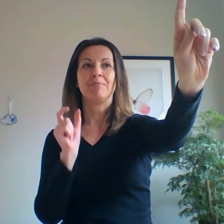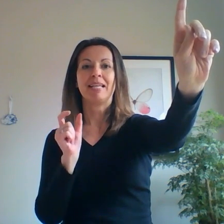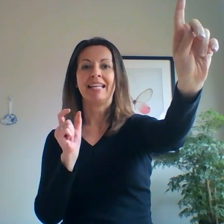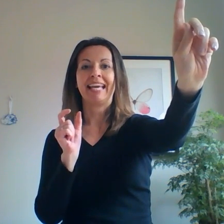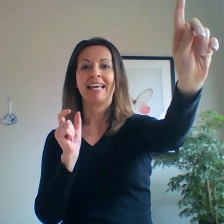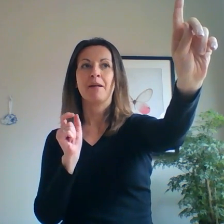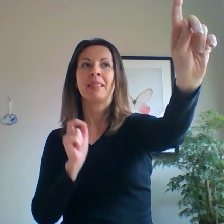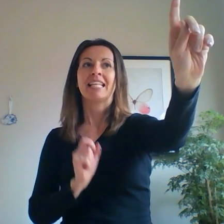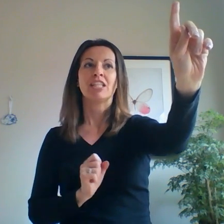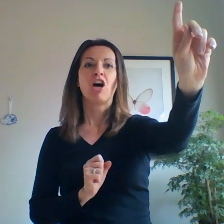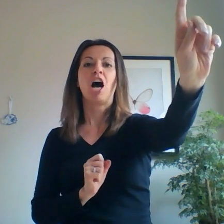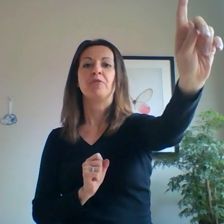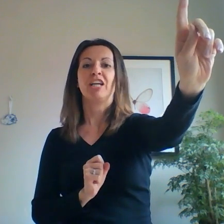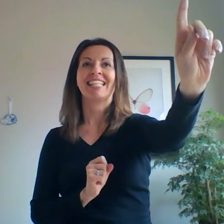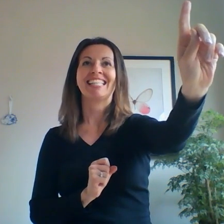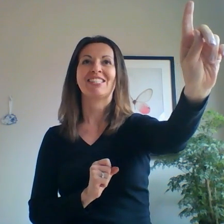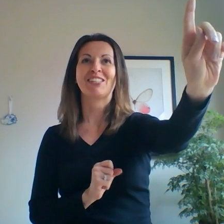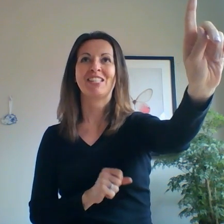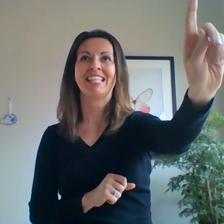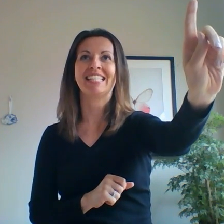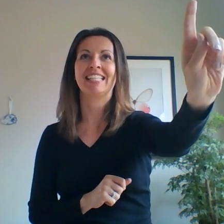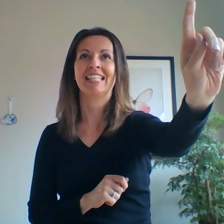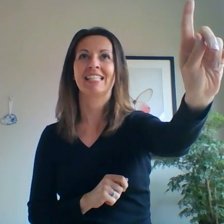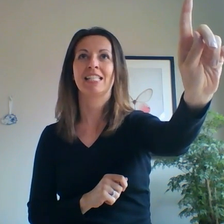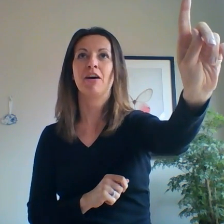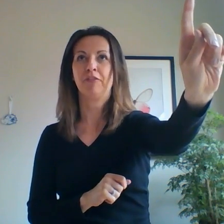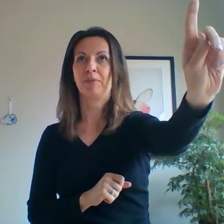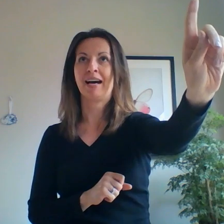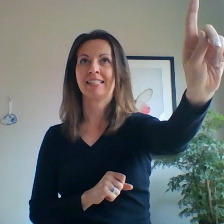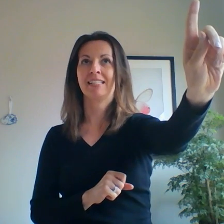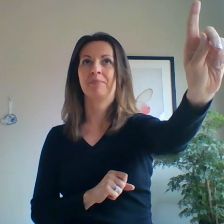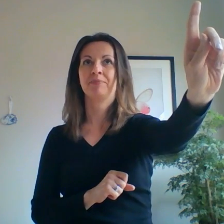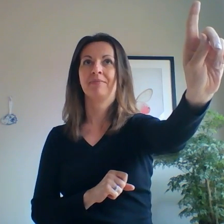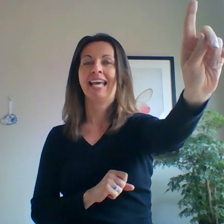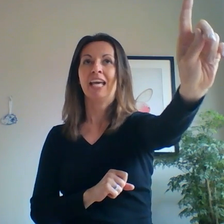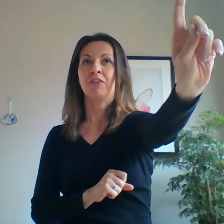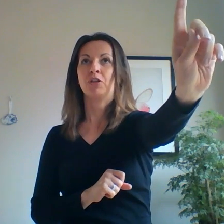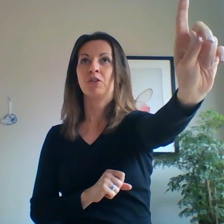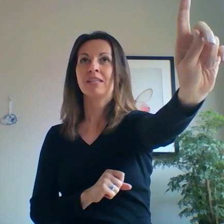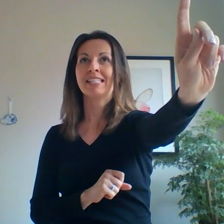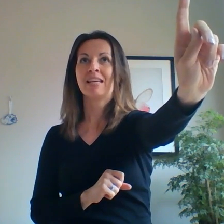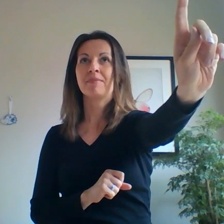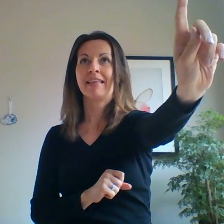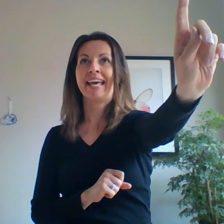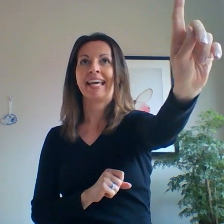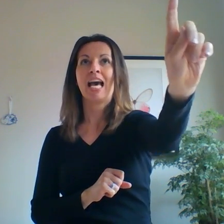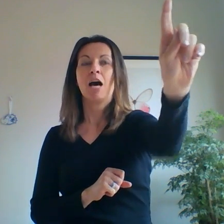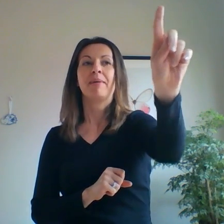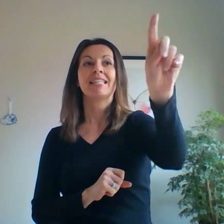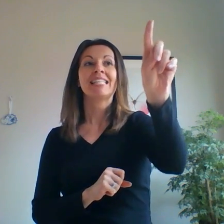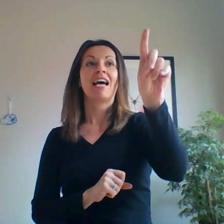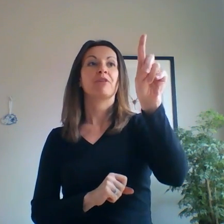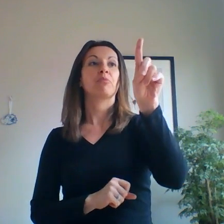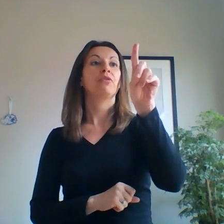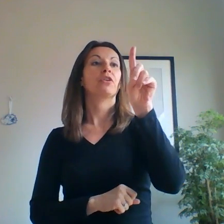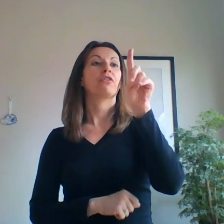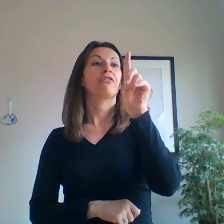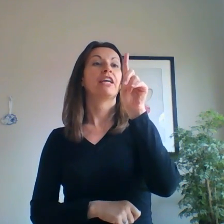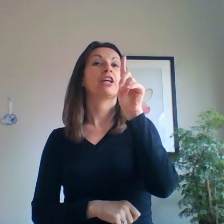meaning this object is a certain distance from us. If you do the same thing but this time you move your finger